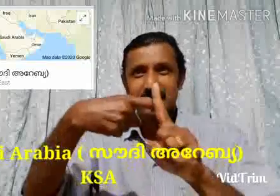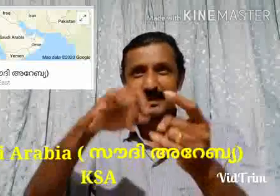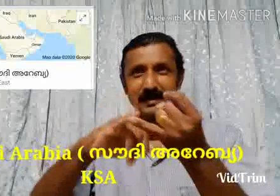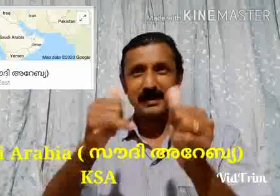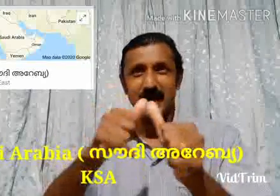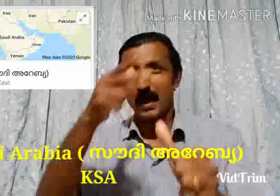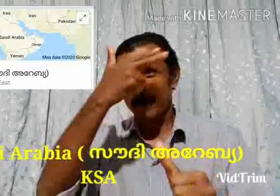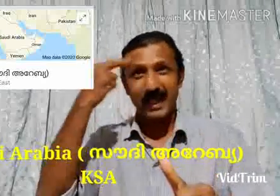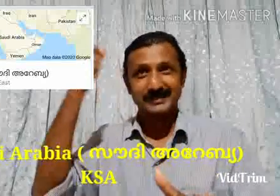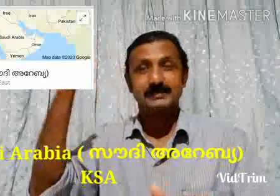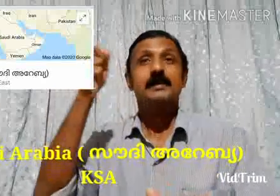I can't are mother.